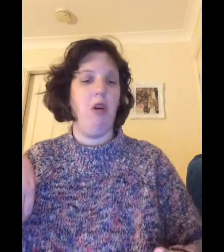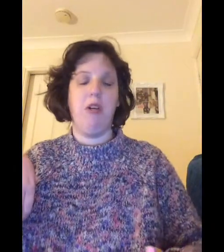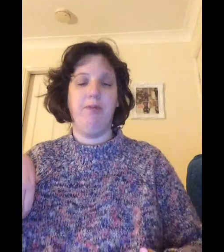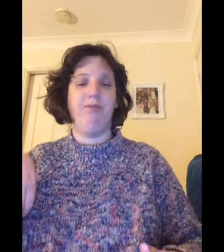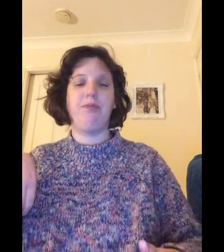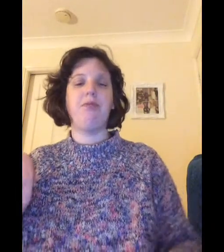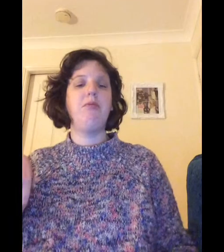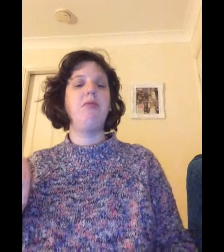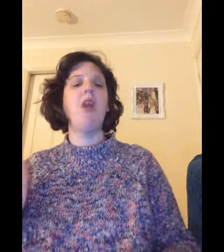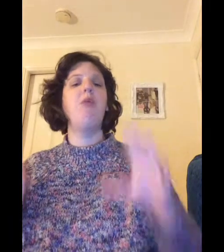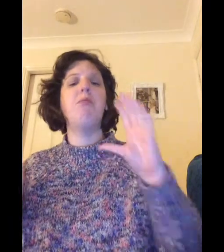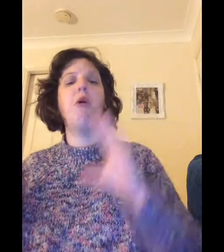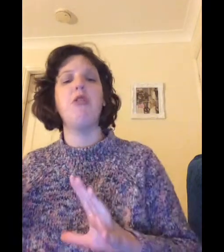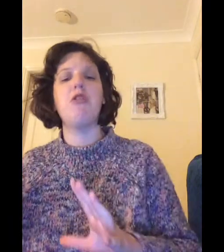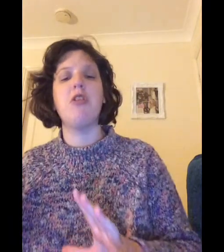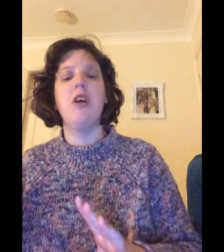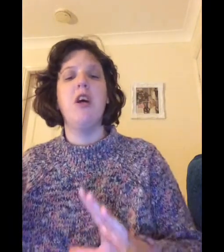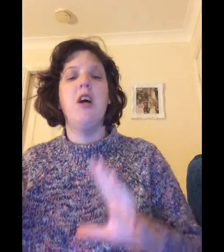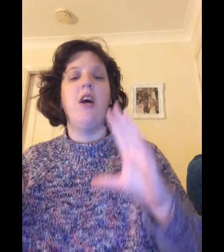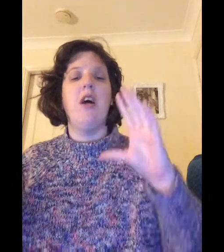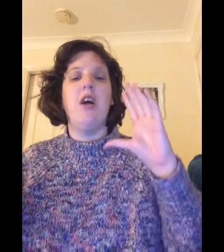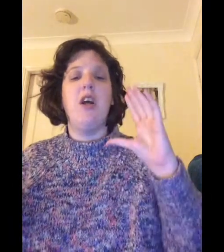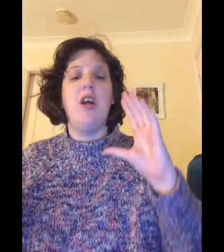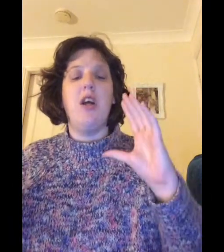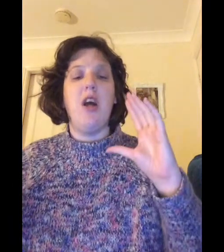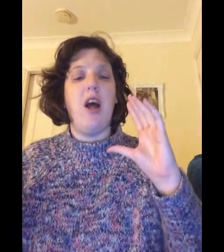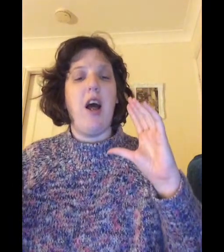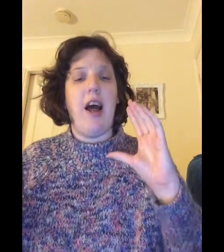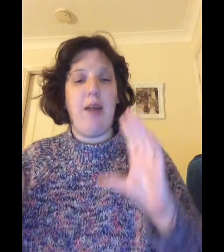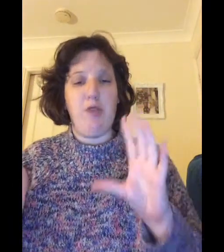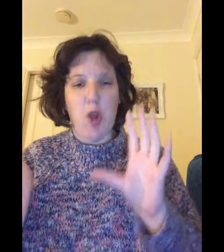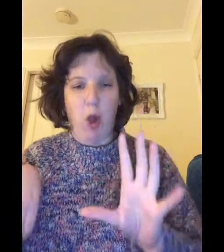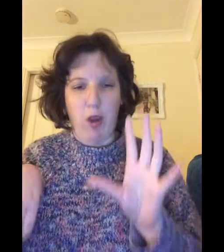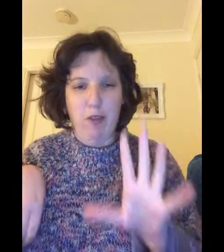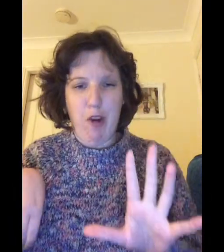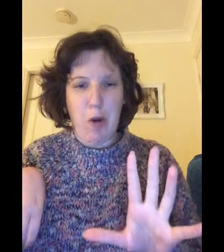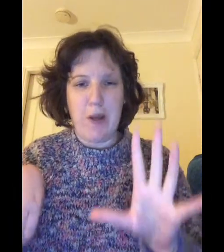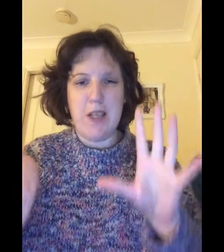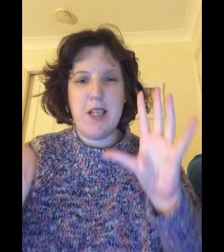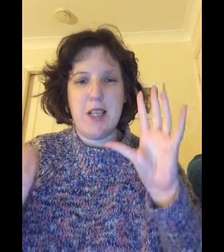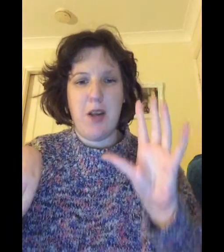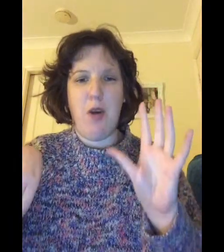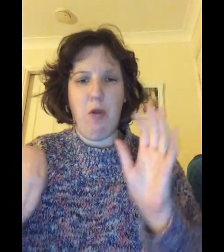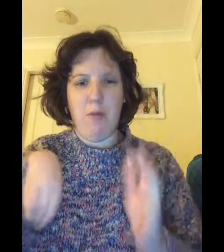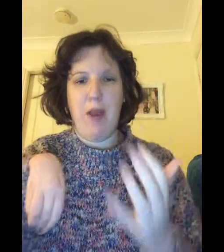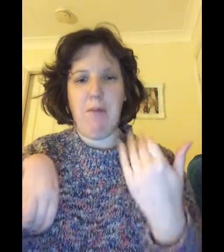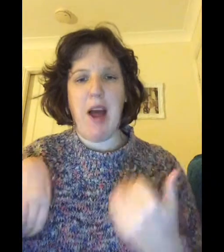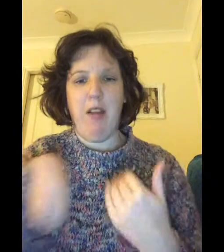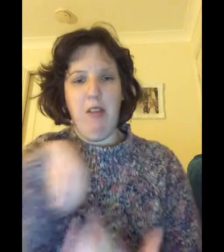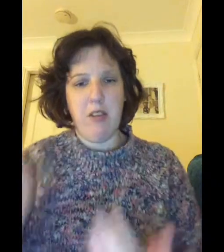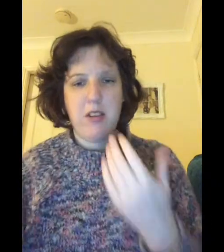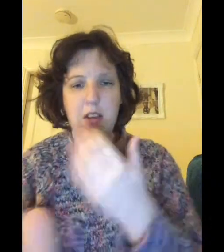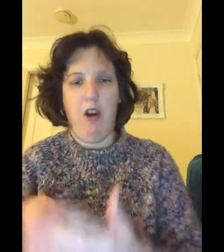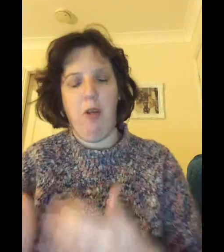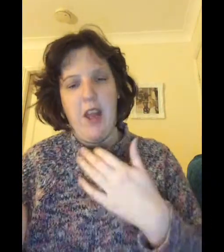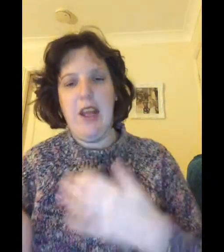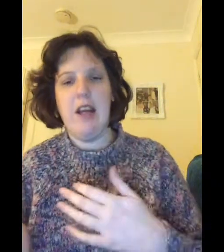but i am so looking forward to us being pals on here